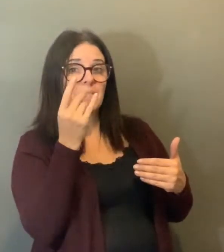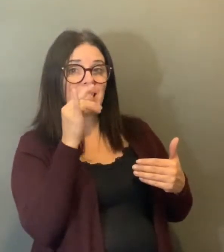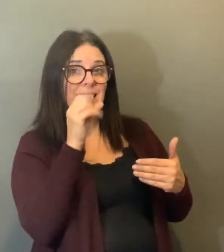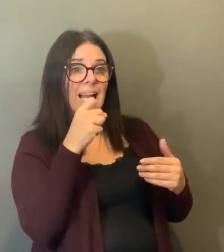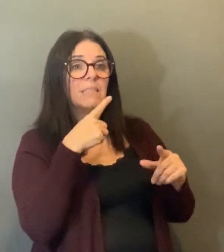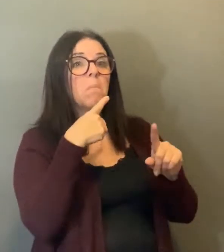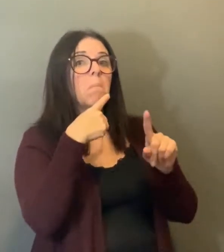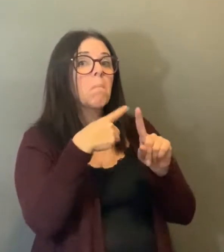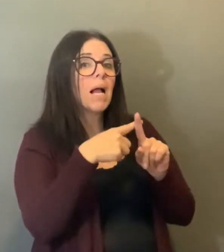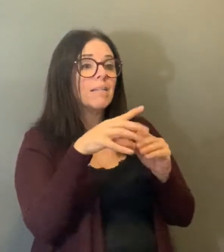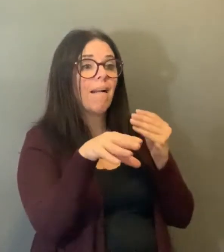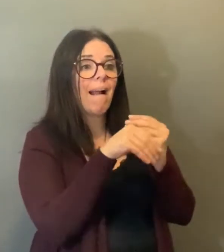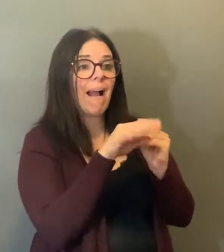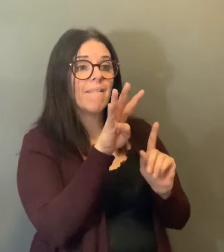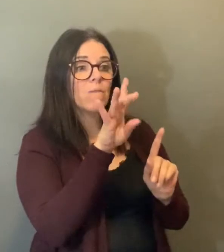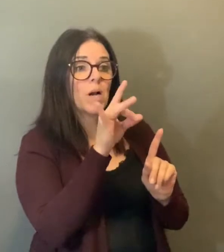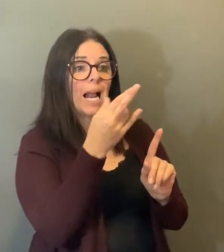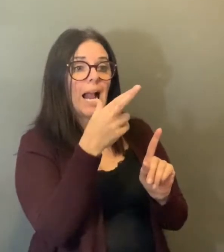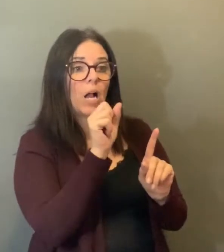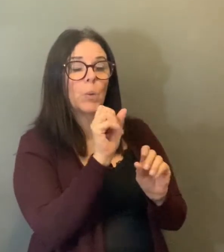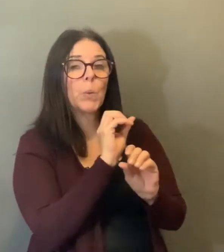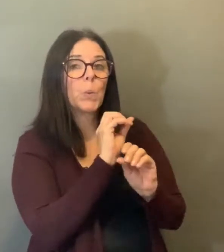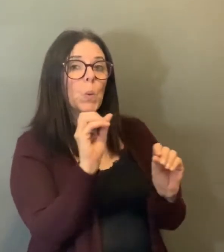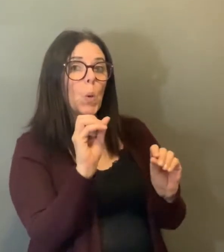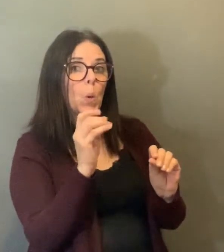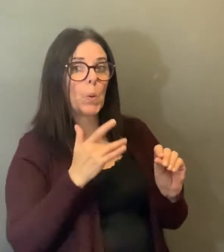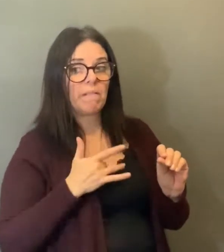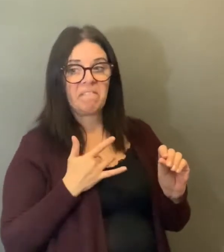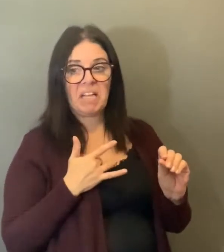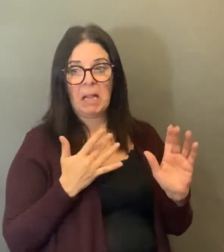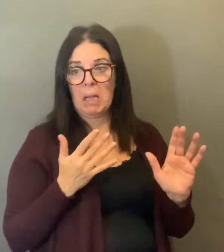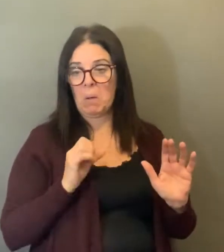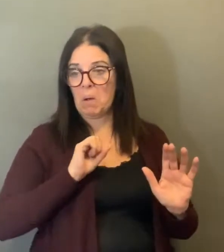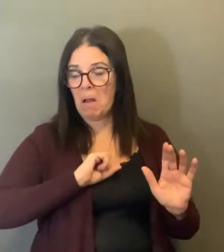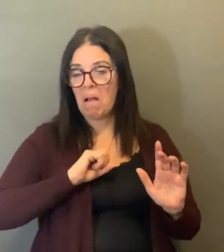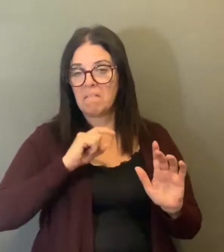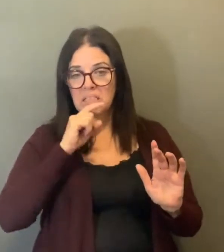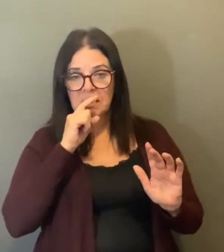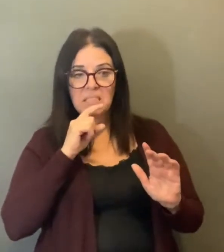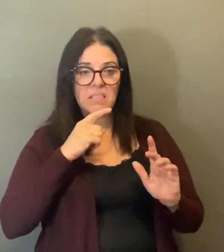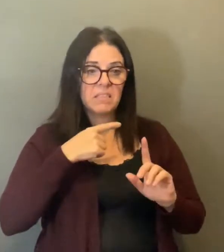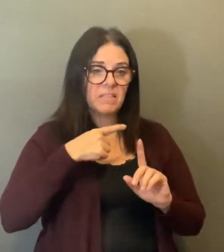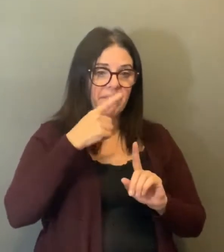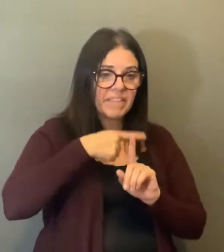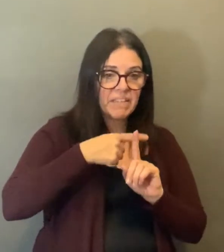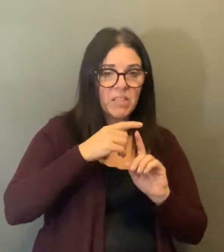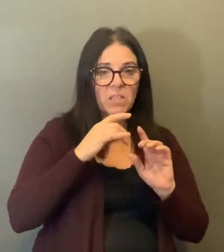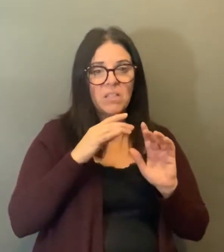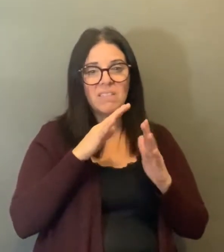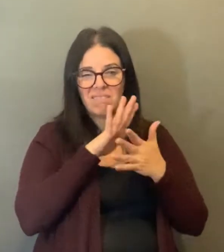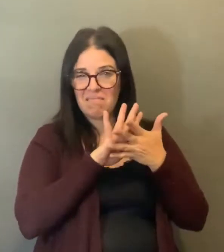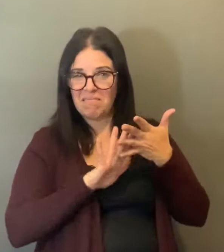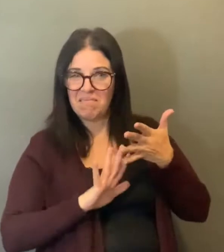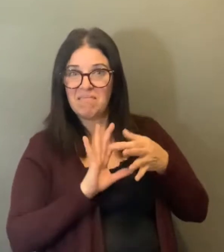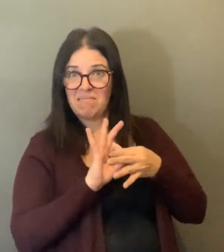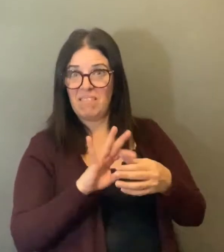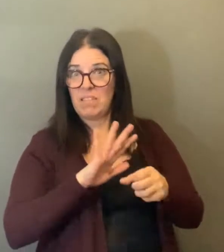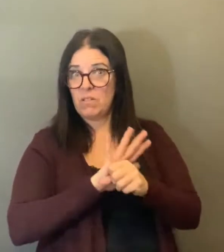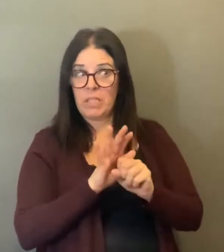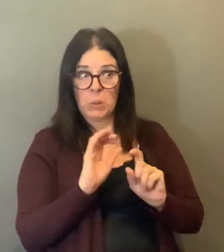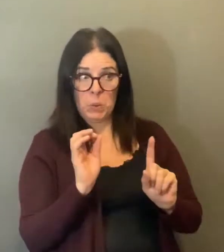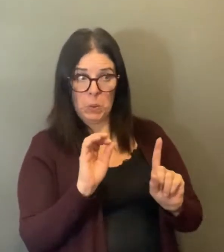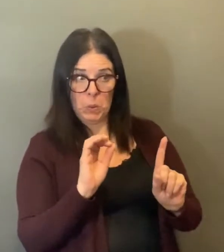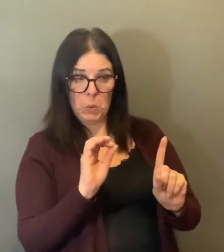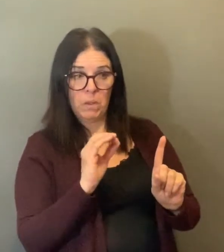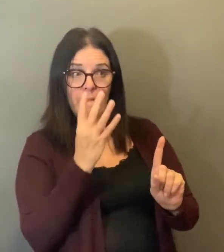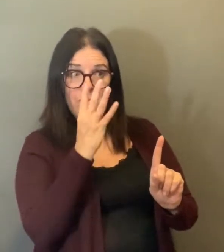marker, but 14 days plus 48 hours symptom-free, that's what we normally tell people, that you have to be symptom-free for 48 hours before you